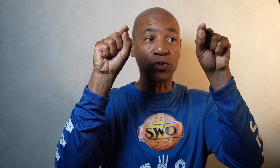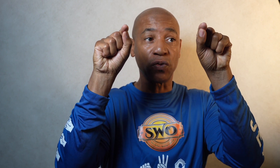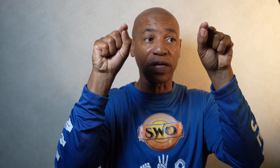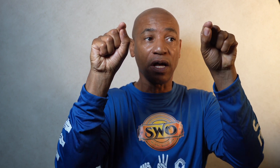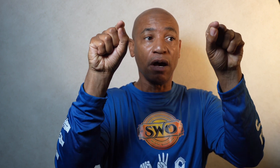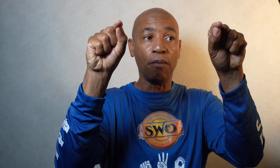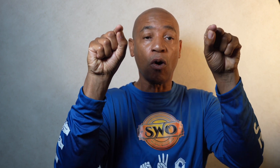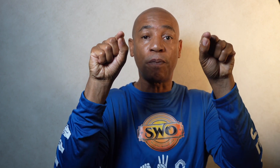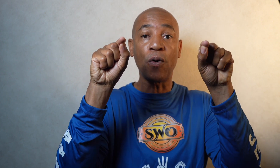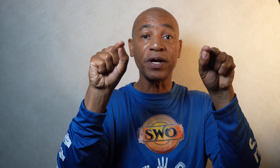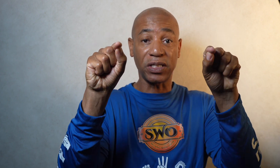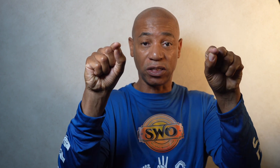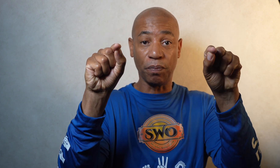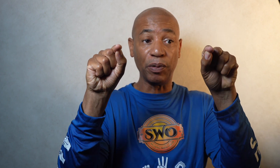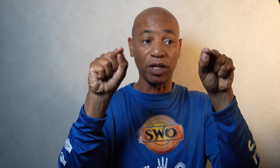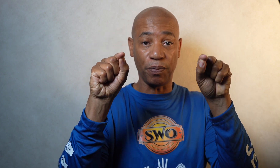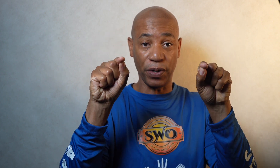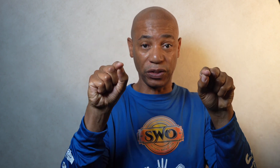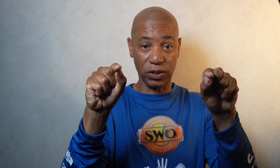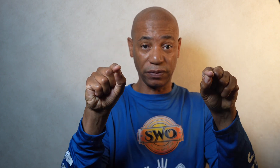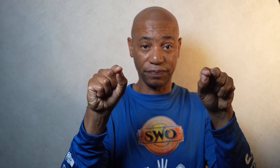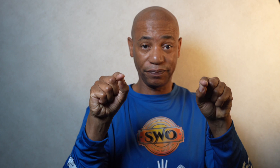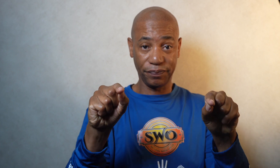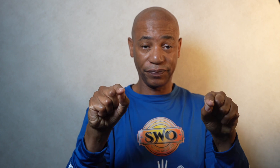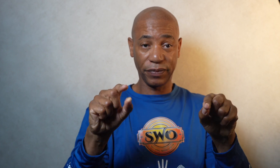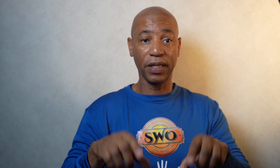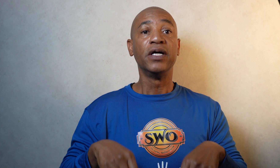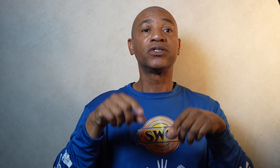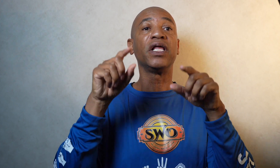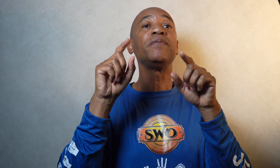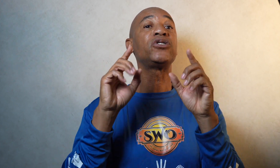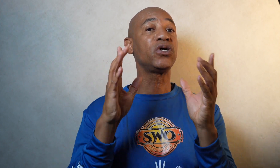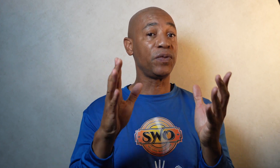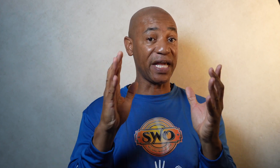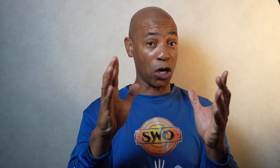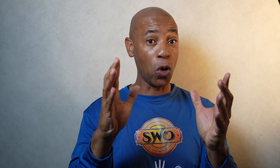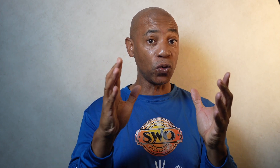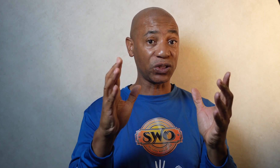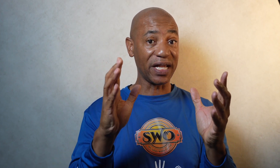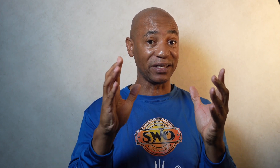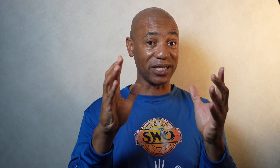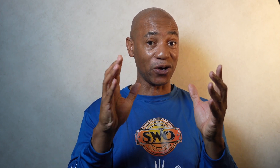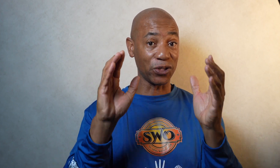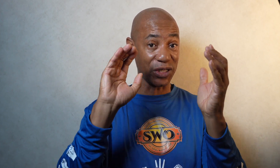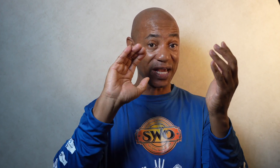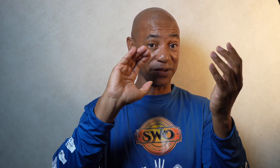you're or pointing to bullet points. So let me show you what that whole sign looks like all together.